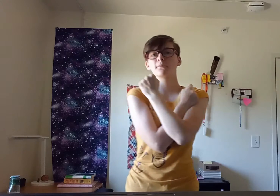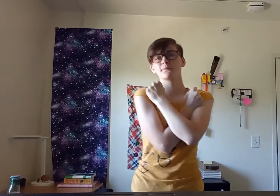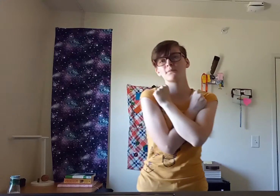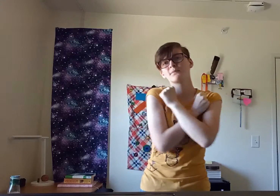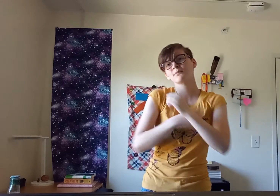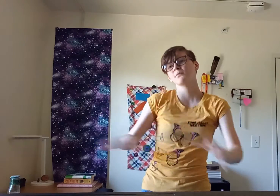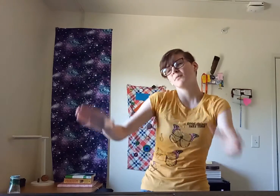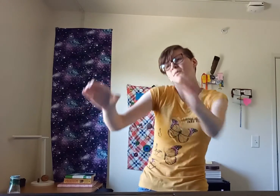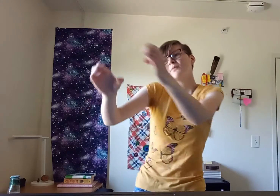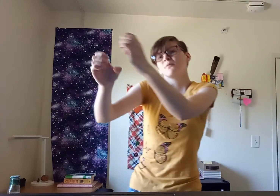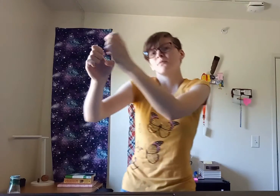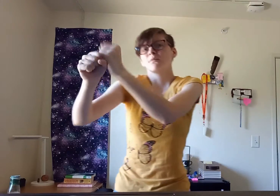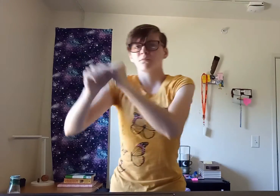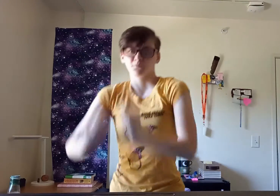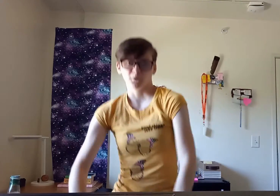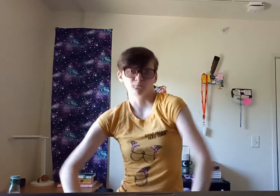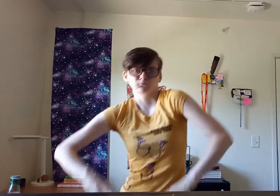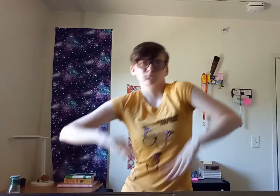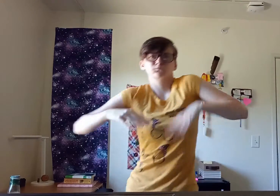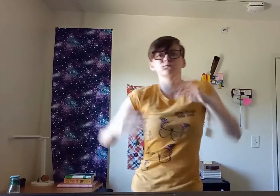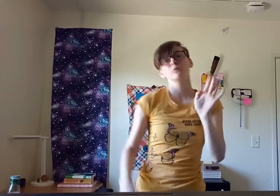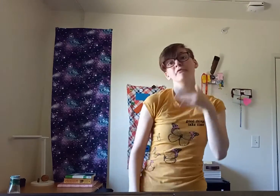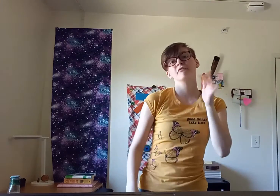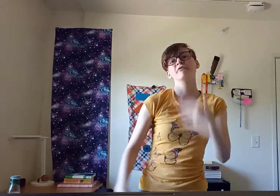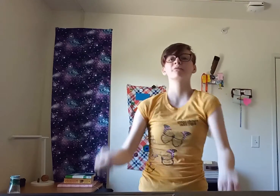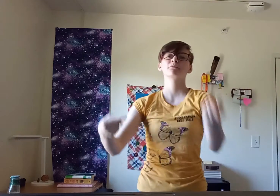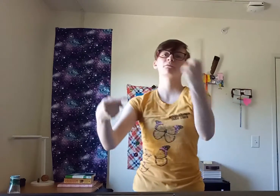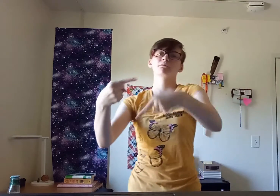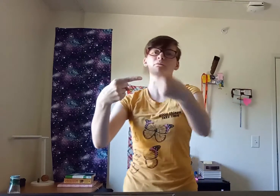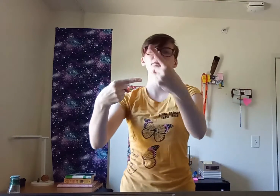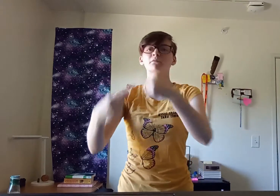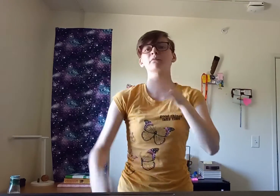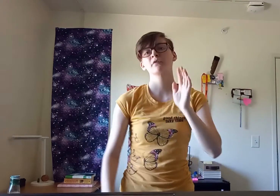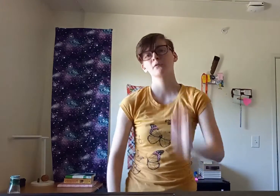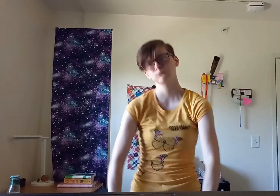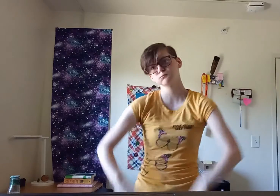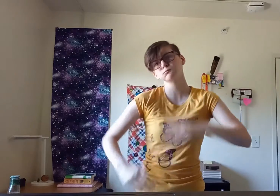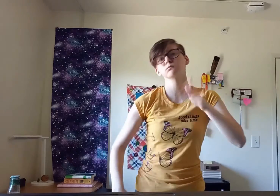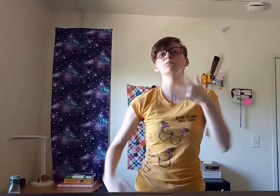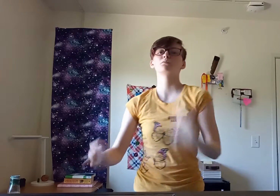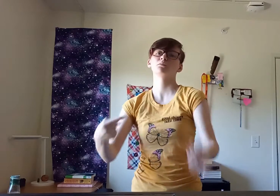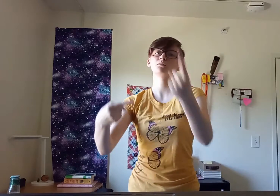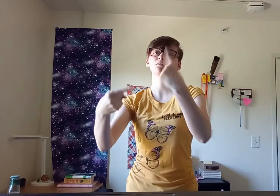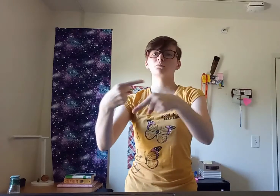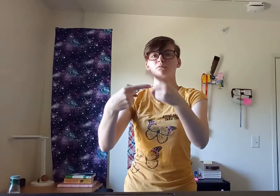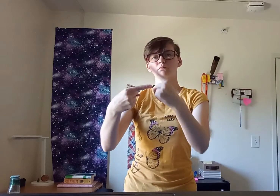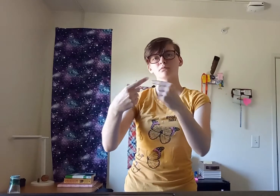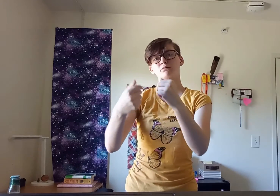it, you know, when I feel it taking over, I feel it taking over